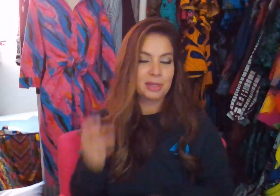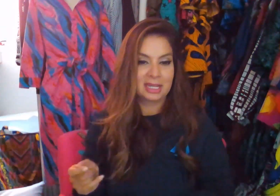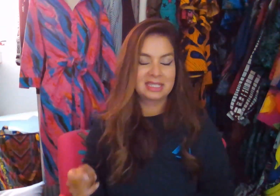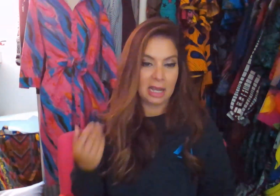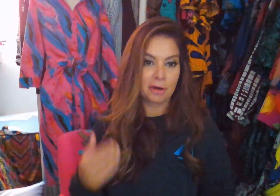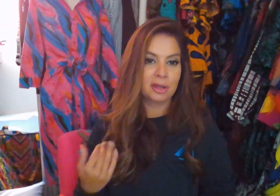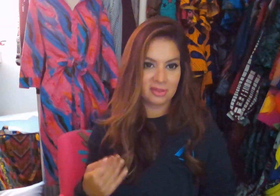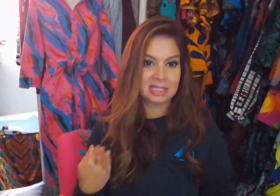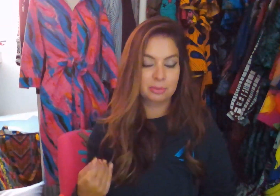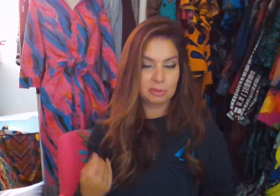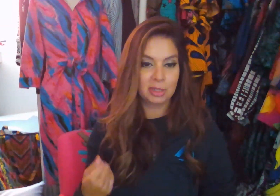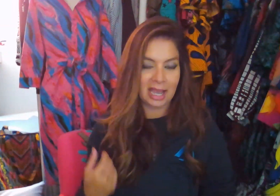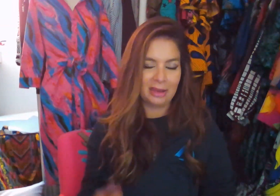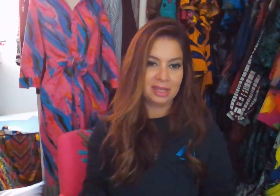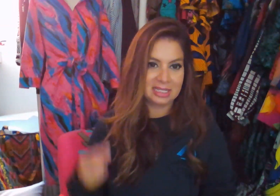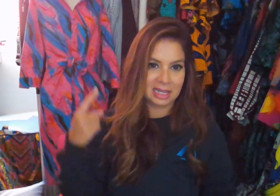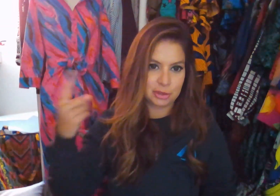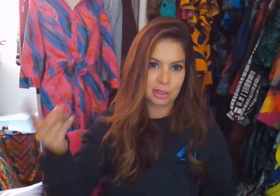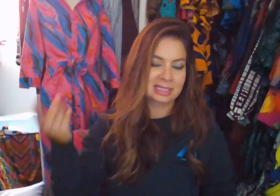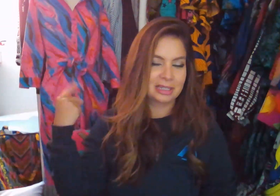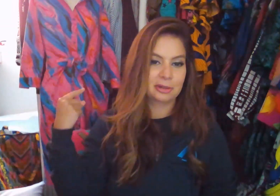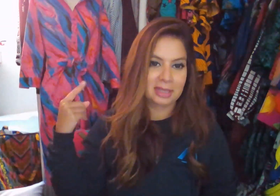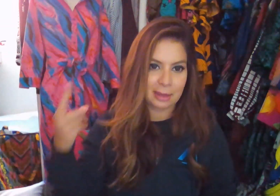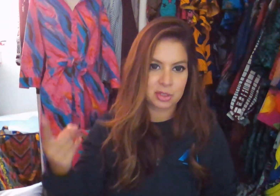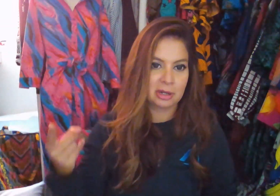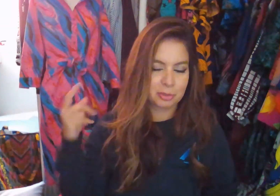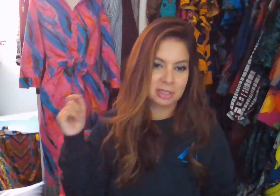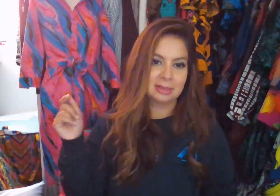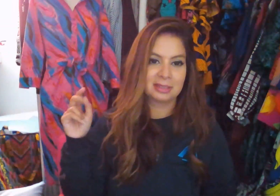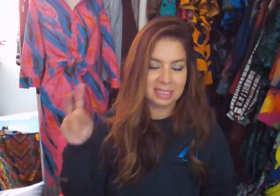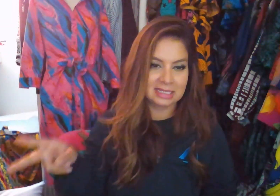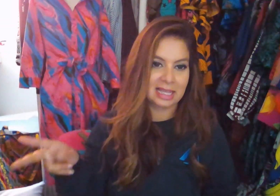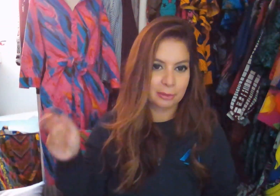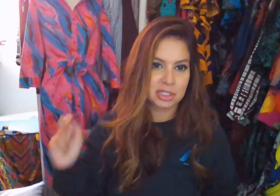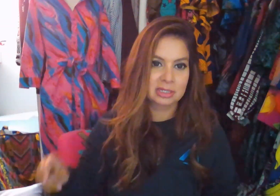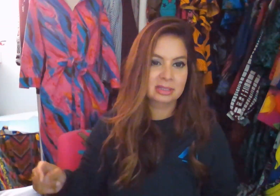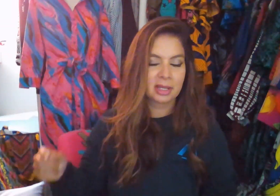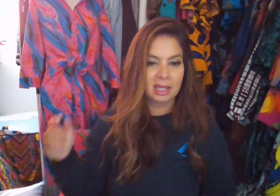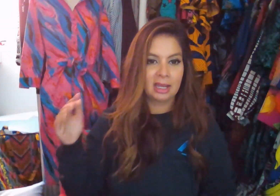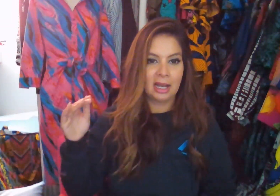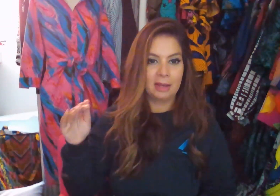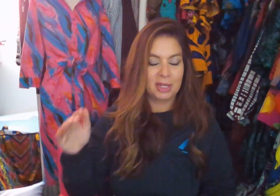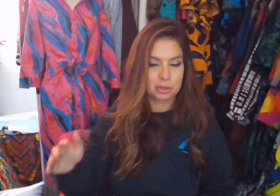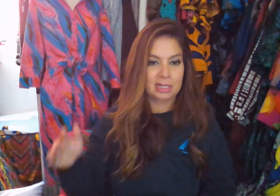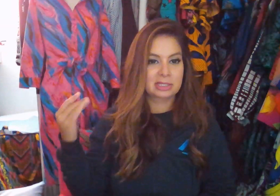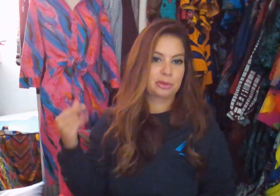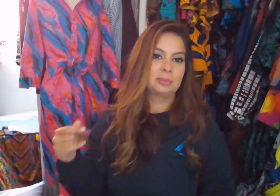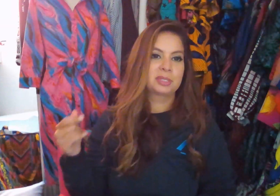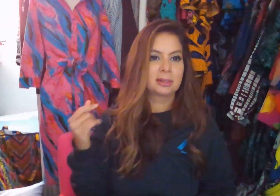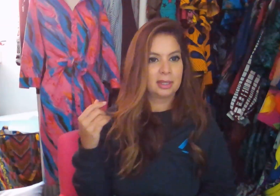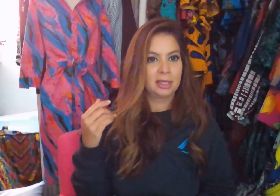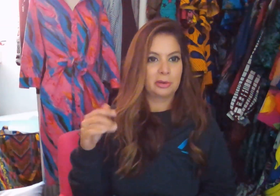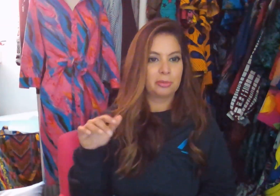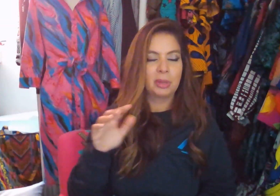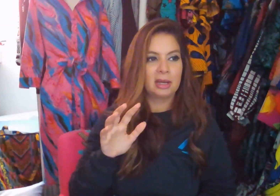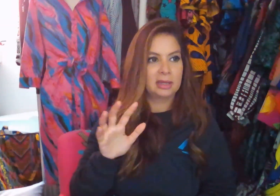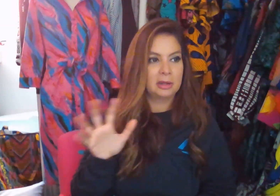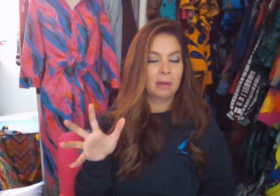them and say, our events, we will have a sign translator, caption options, these languages, a transcript, an